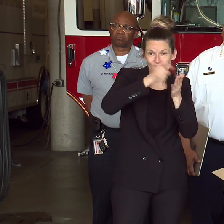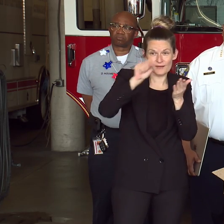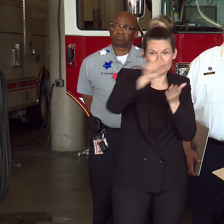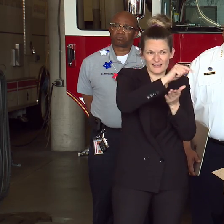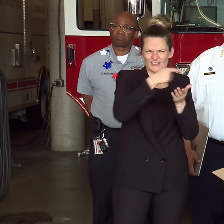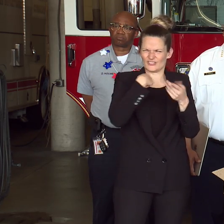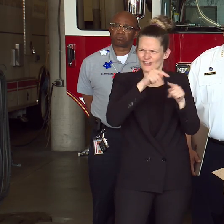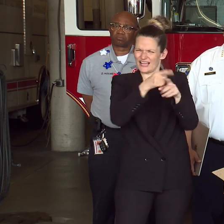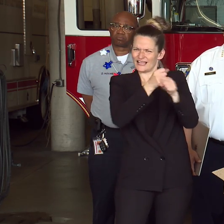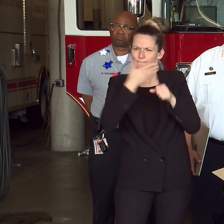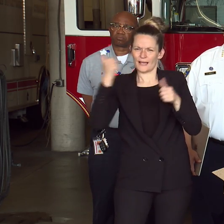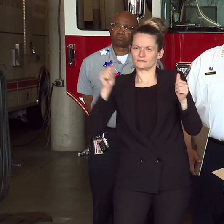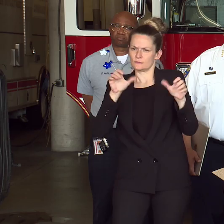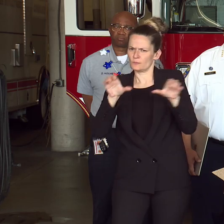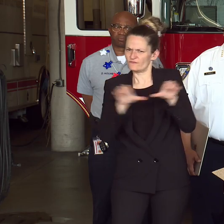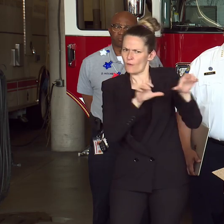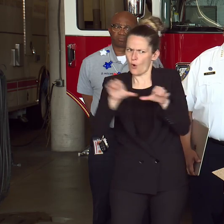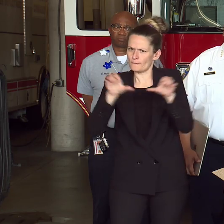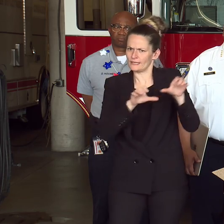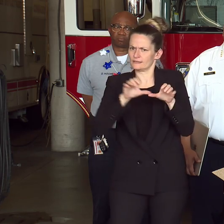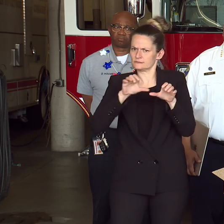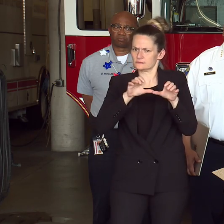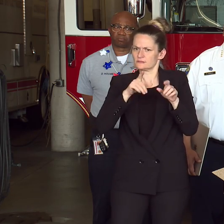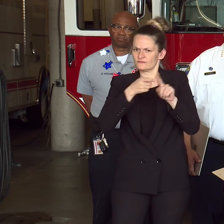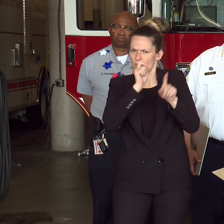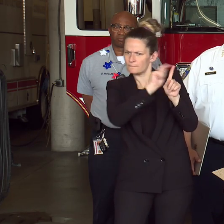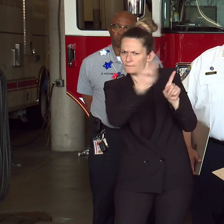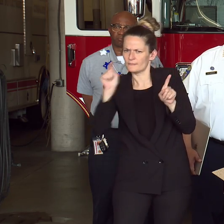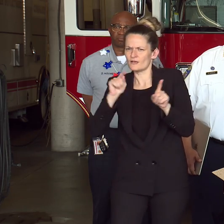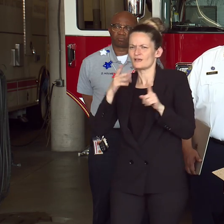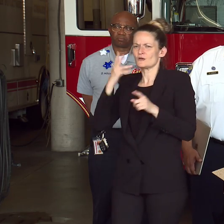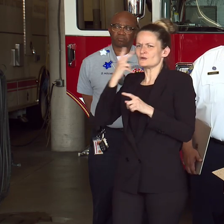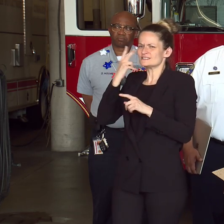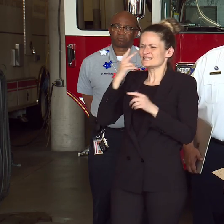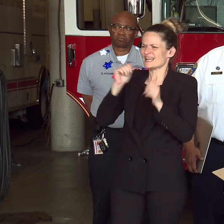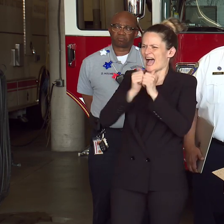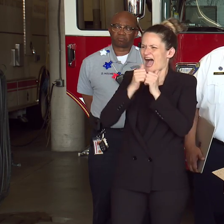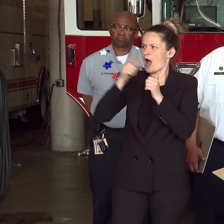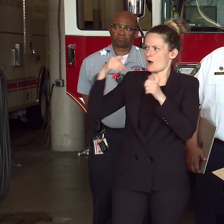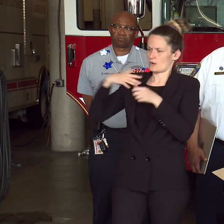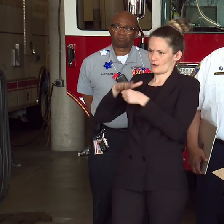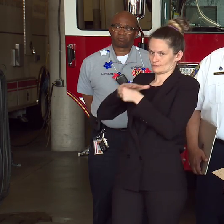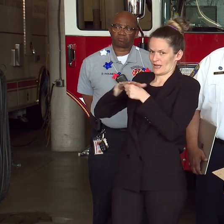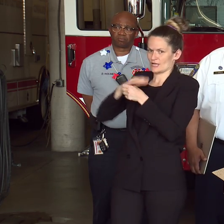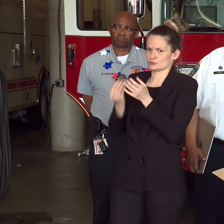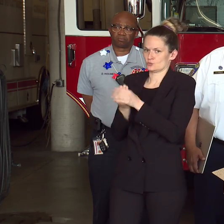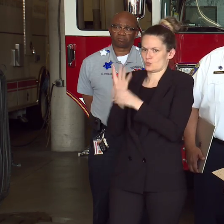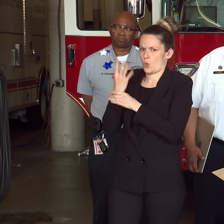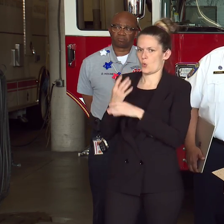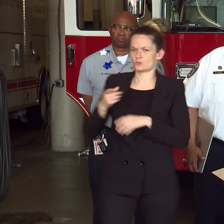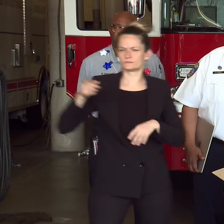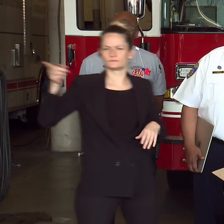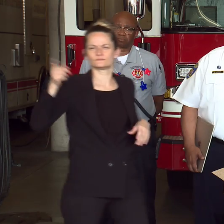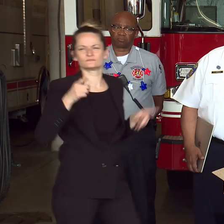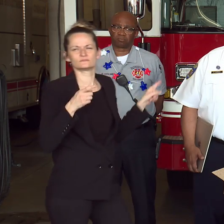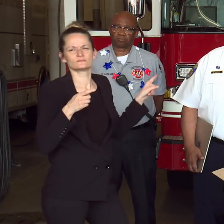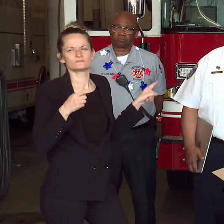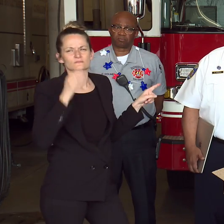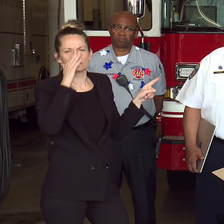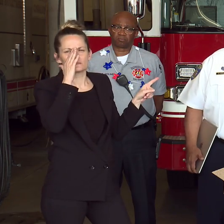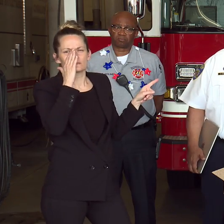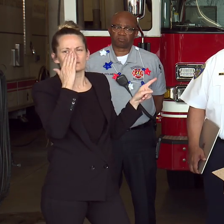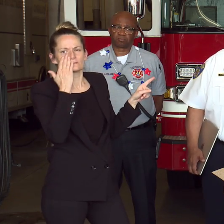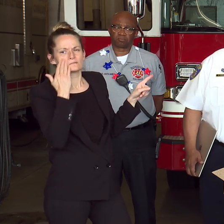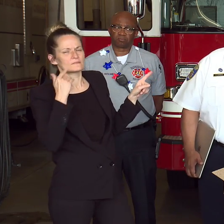cameras and looking to see how we can expand and grow the network. Were you all able to get any surveillance from the cameras there at Frankfort from that